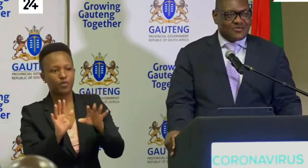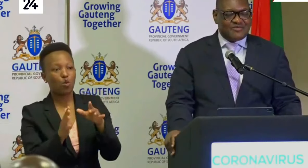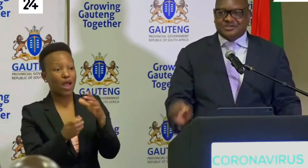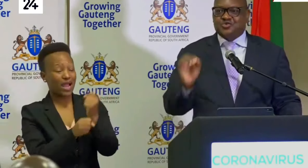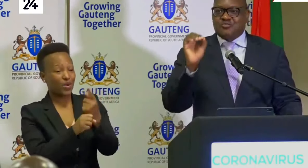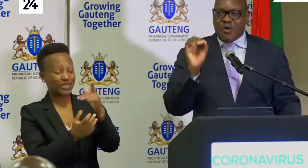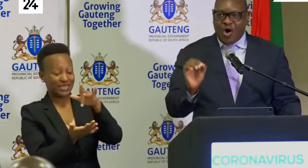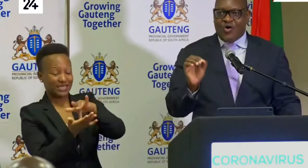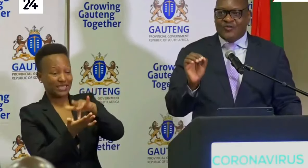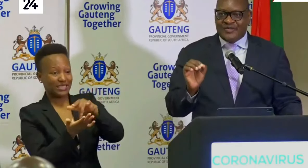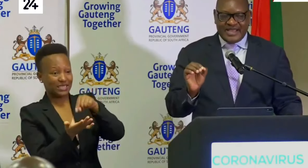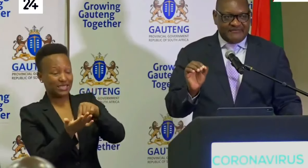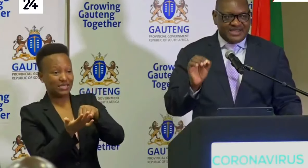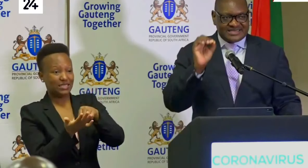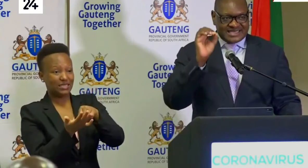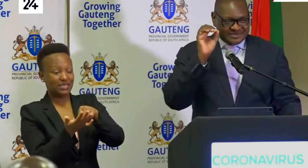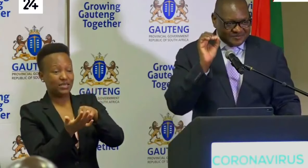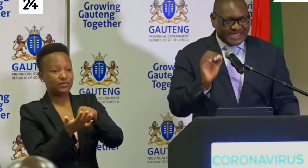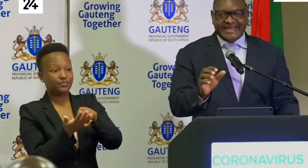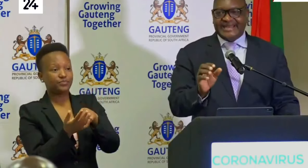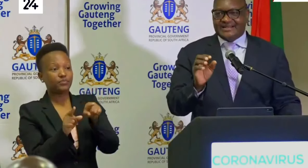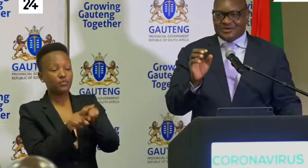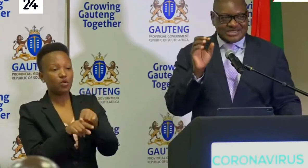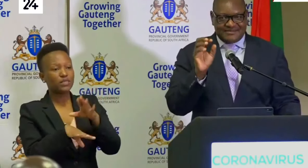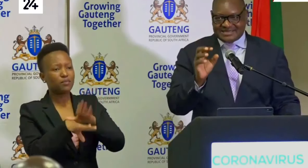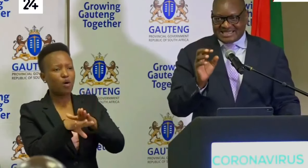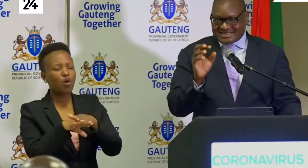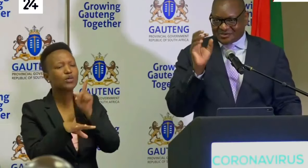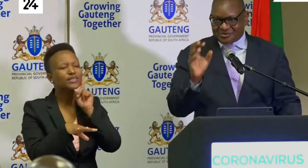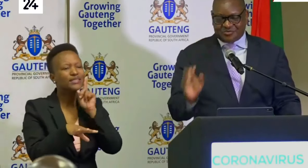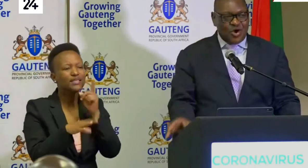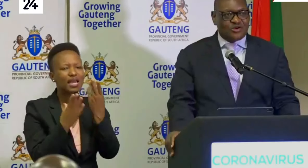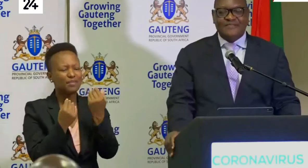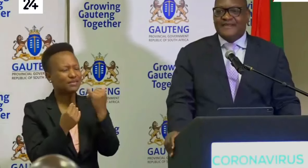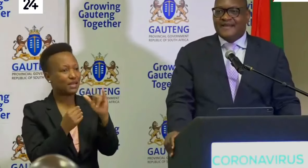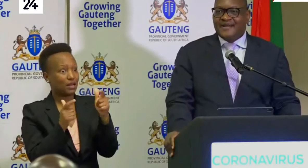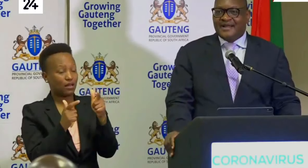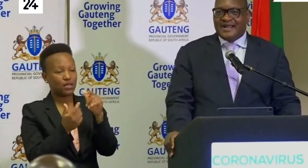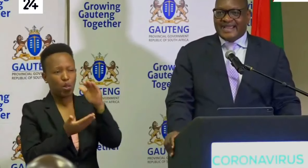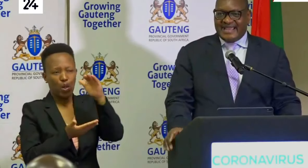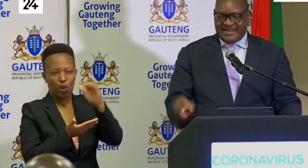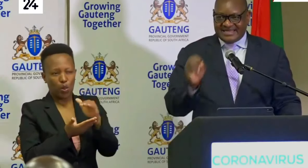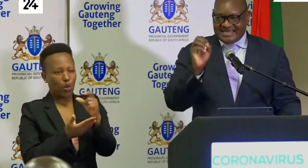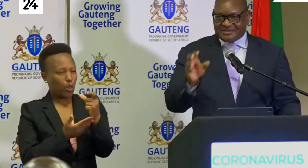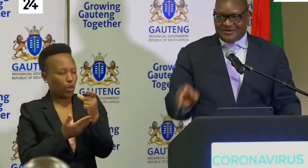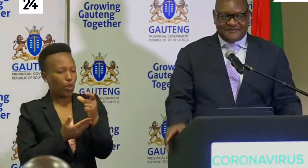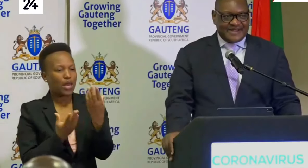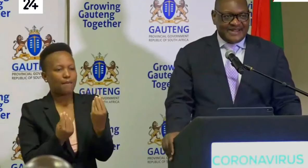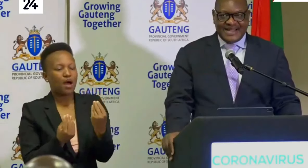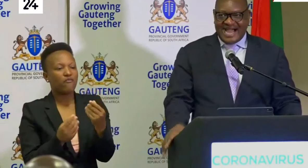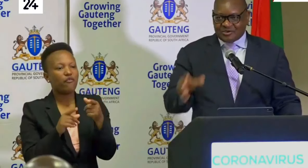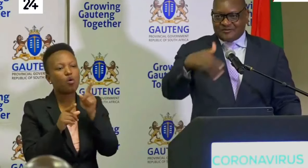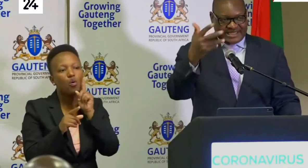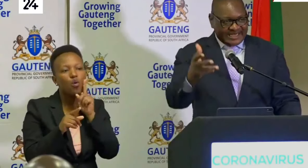and we must do more even in terms of screening those numbers are still too small. Even in terms of